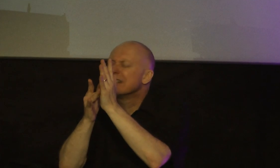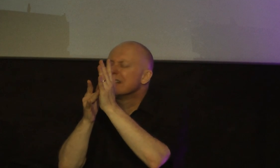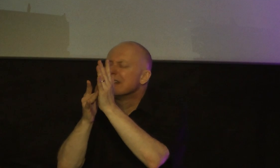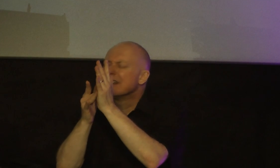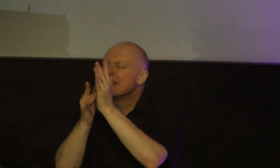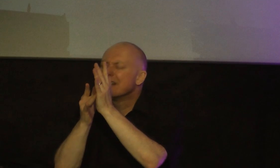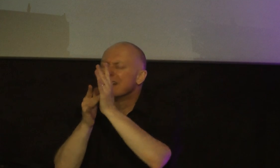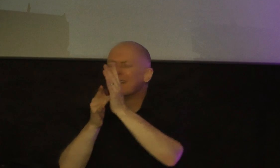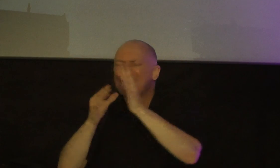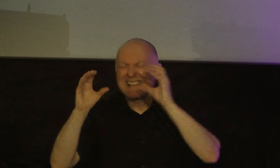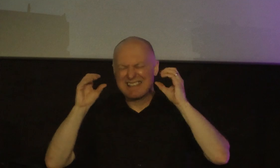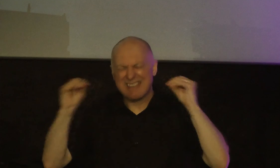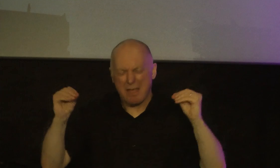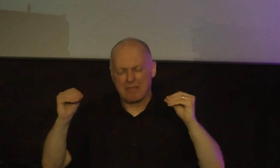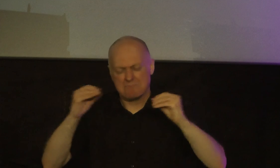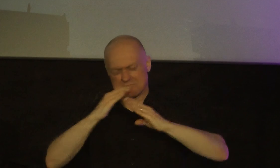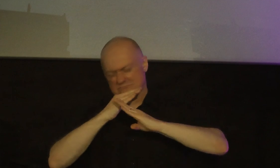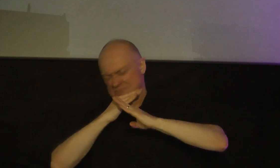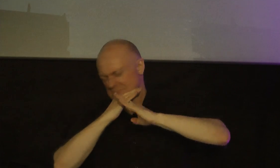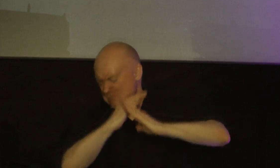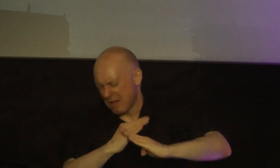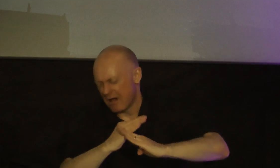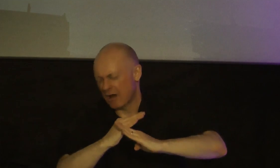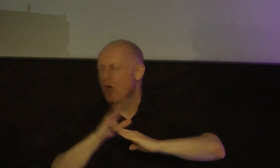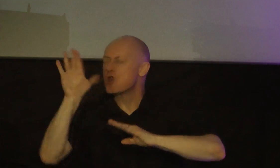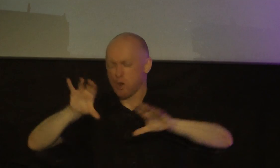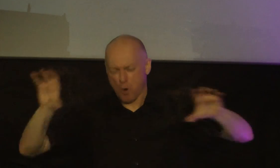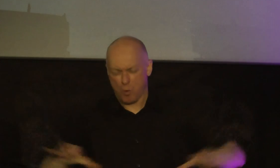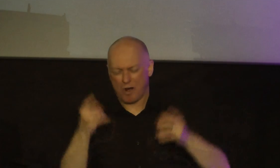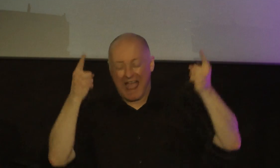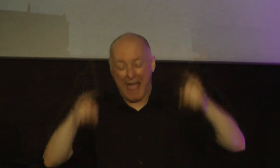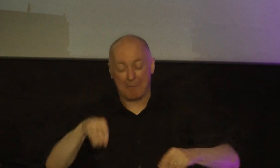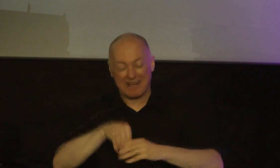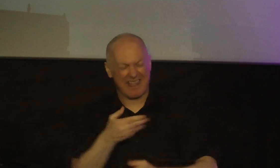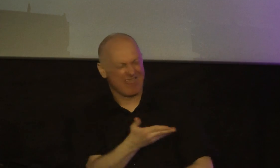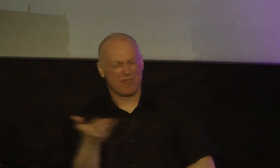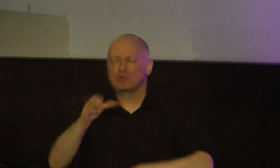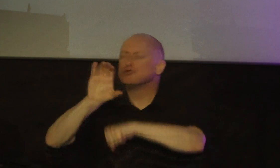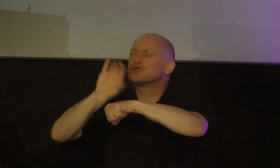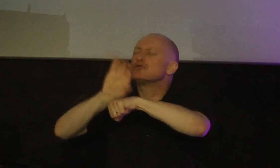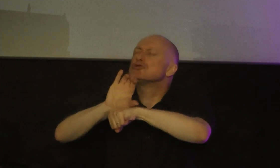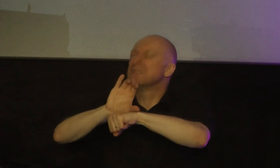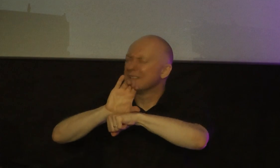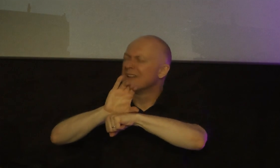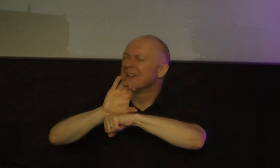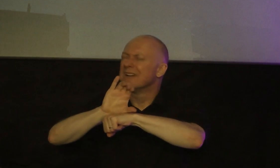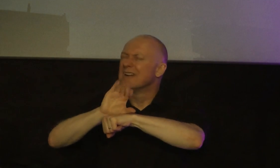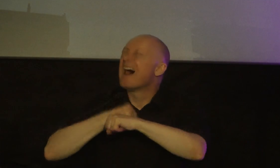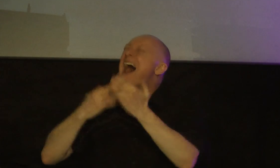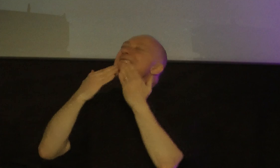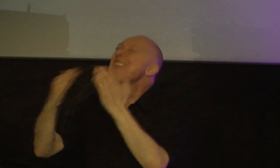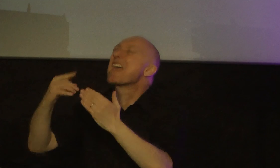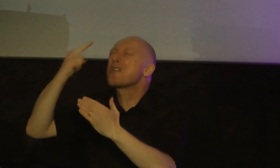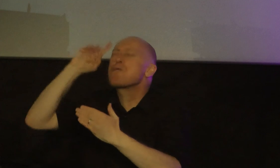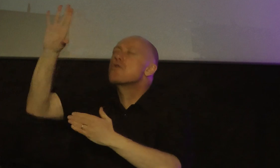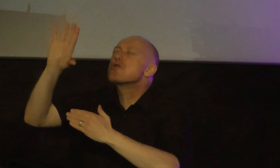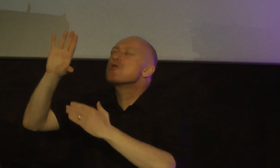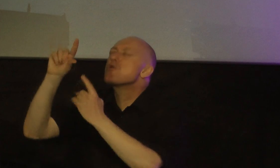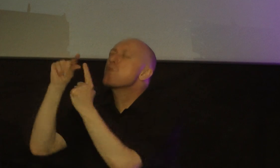nothing would hinder your work happening in this church I thank you for your word I